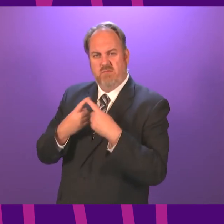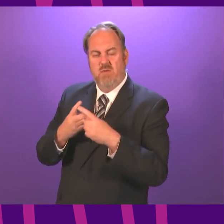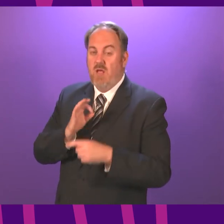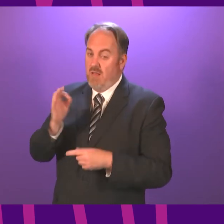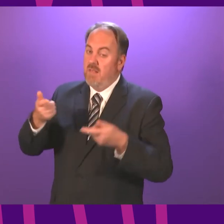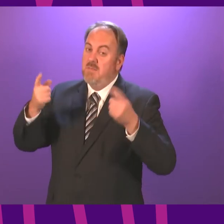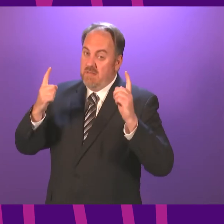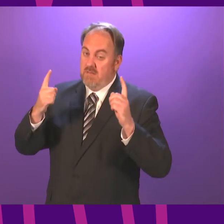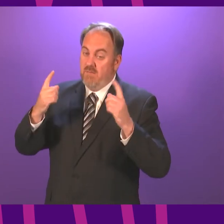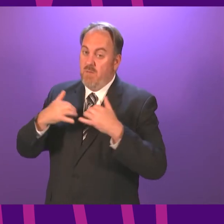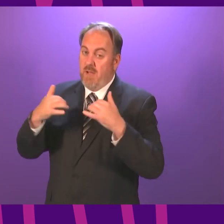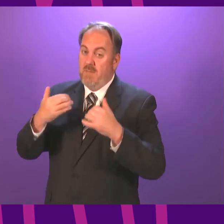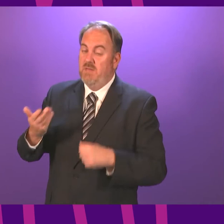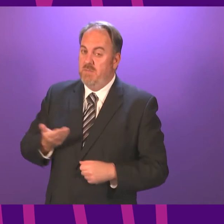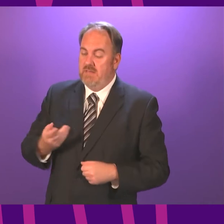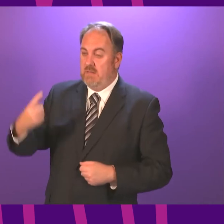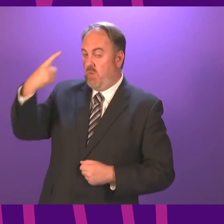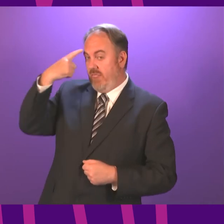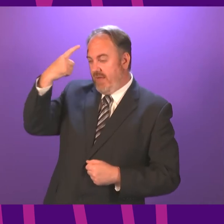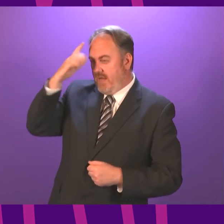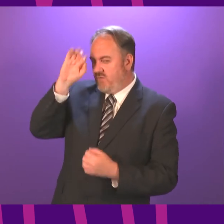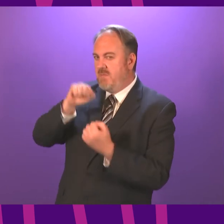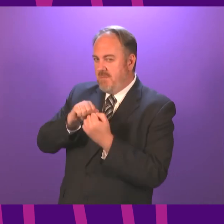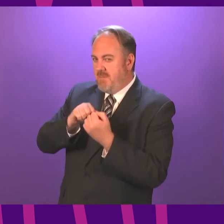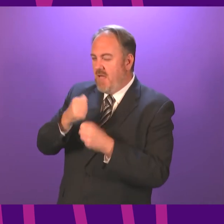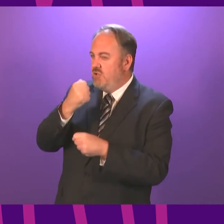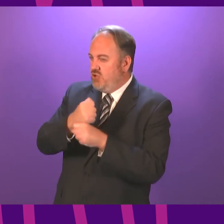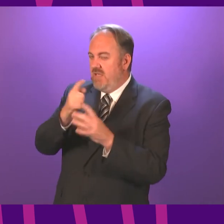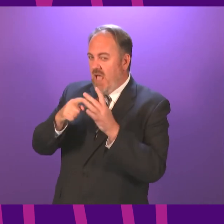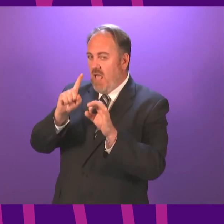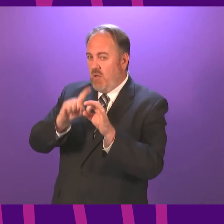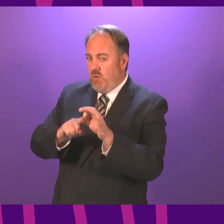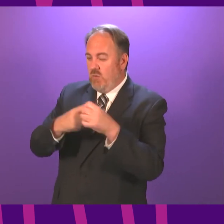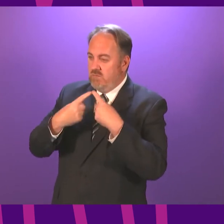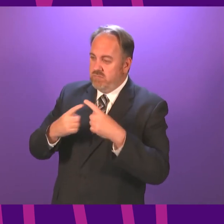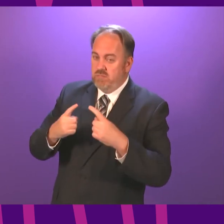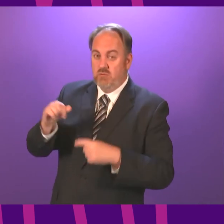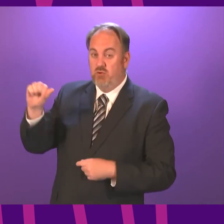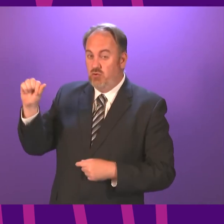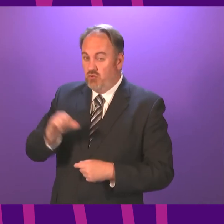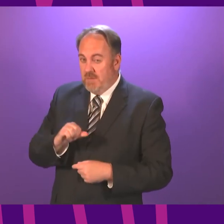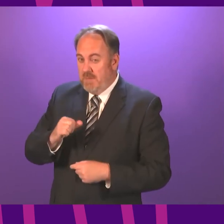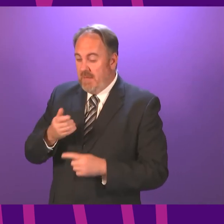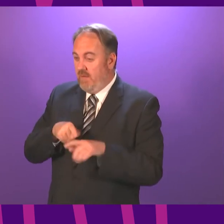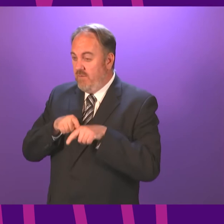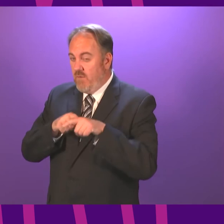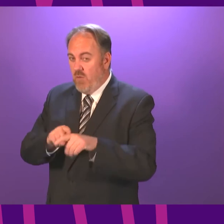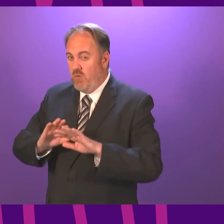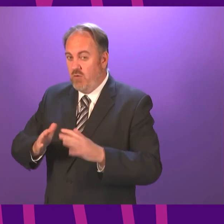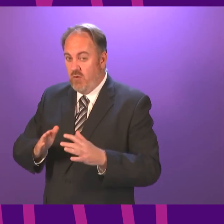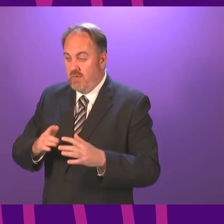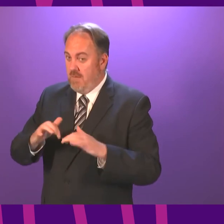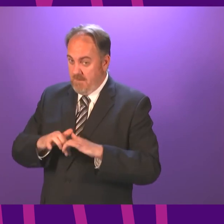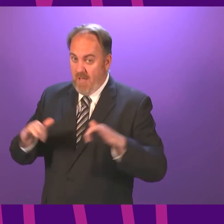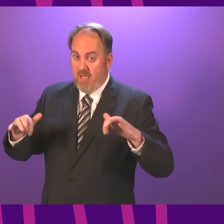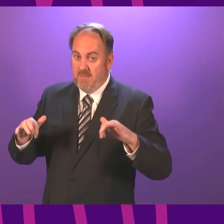Minister for Parliamentary Business to reflect on whether GIQs are an appropriate method to use for these announcements on days when Parliament